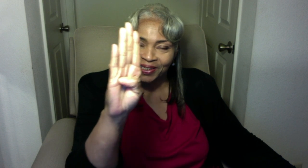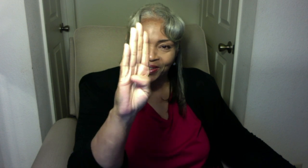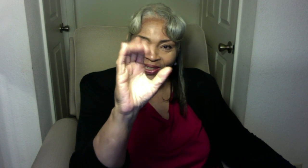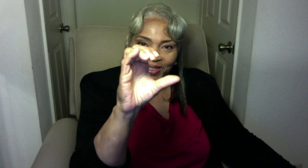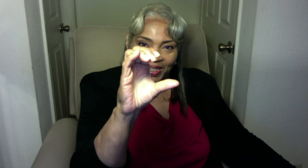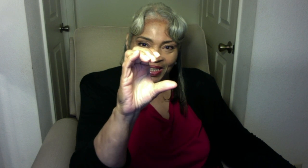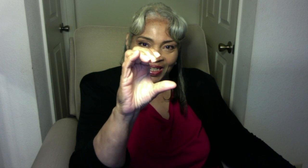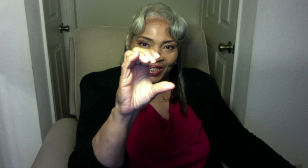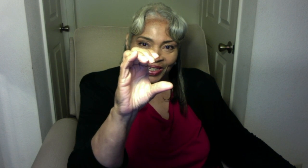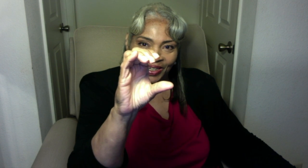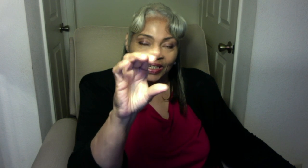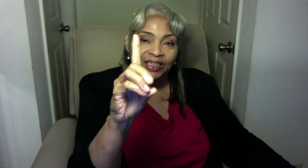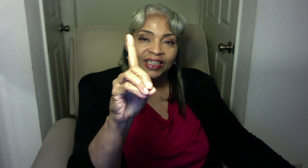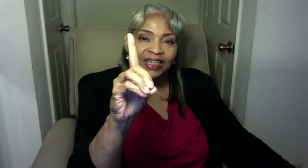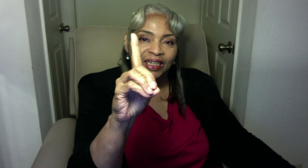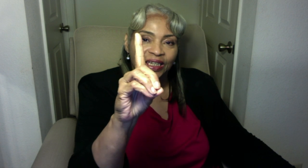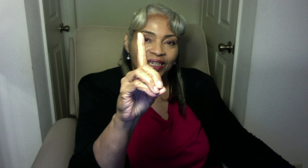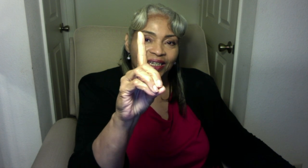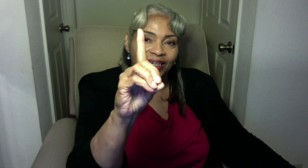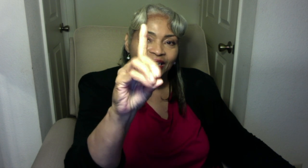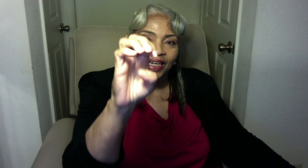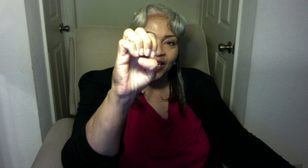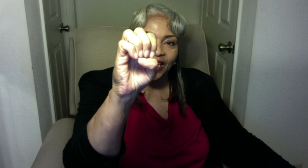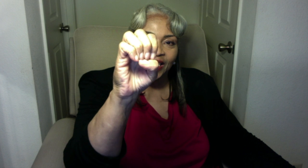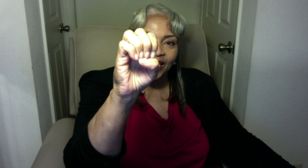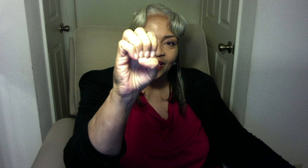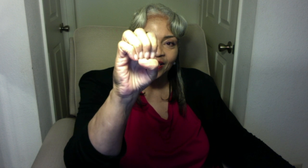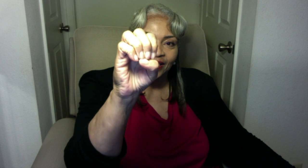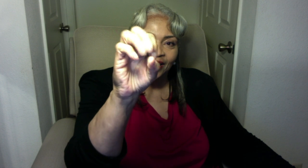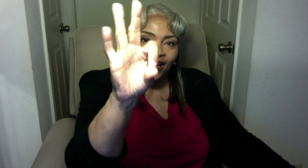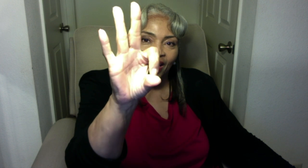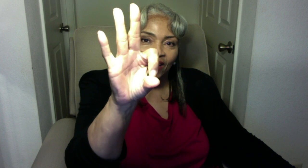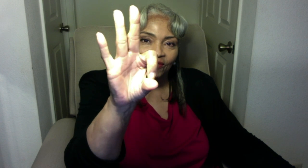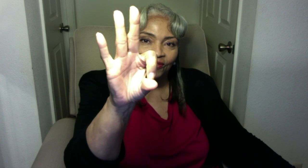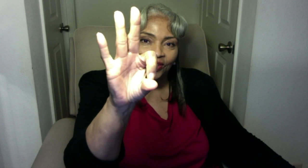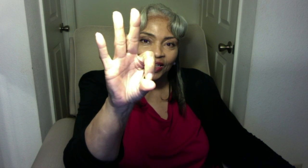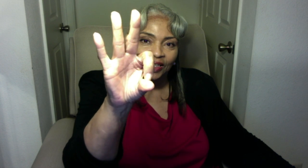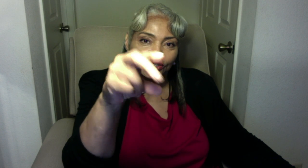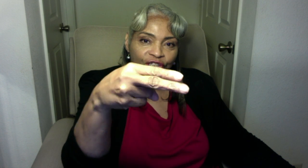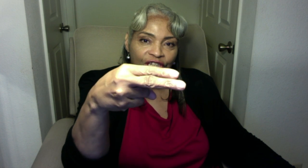C, D, E, F, G,